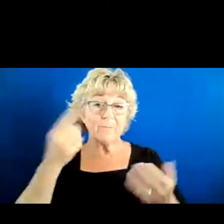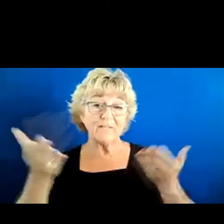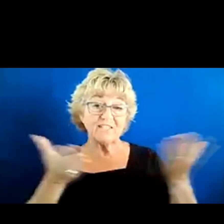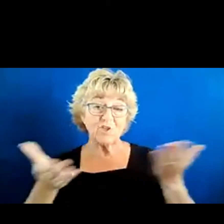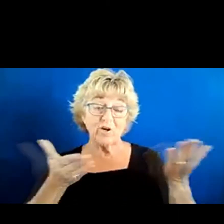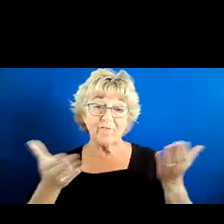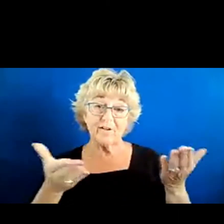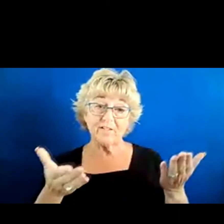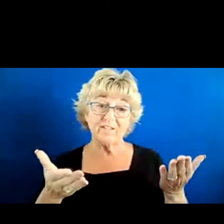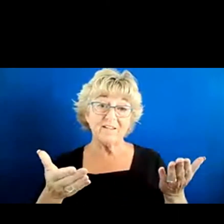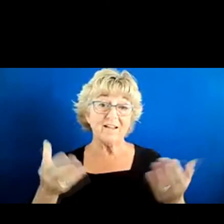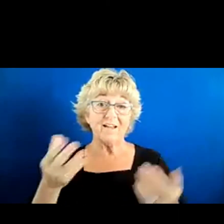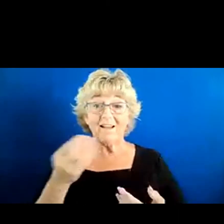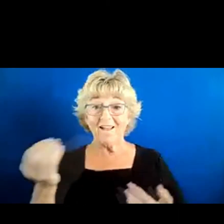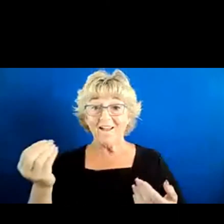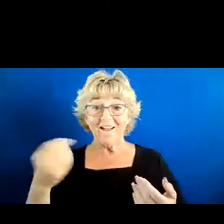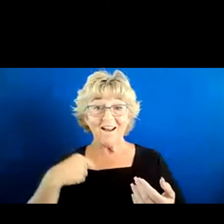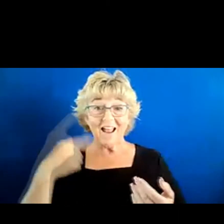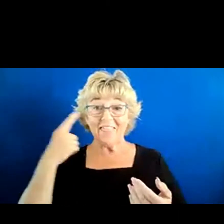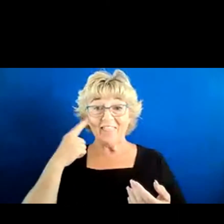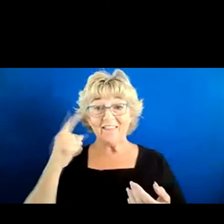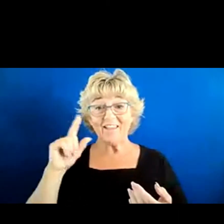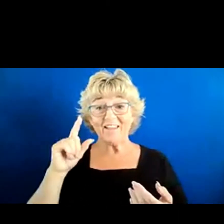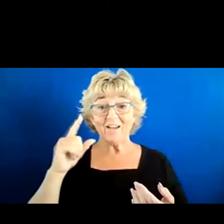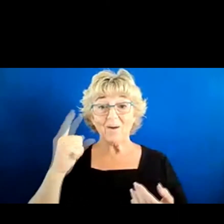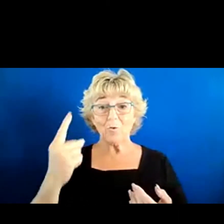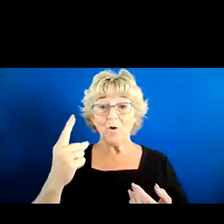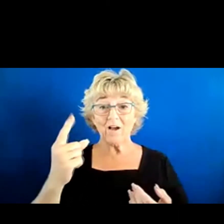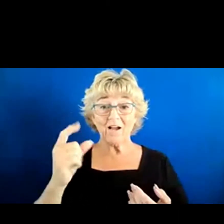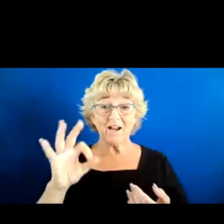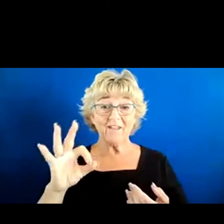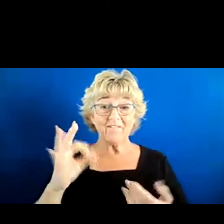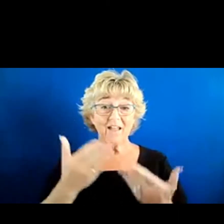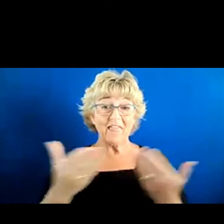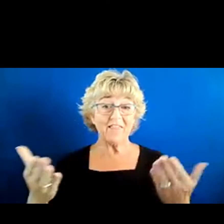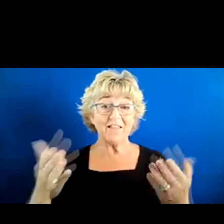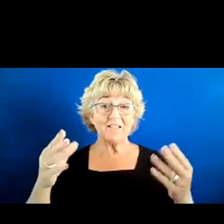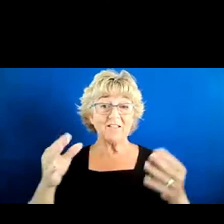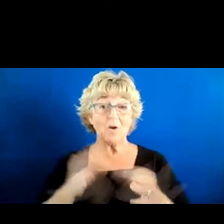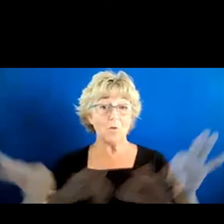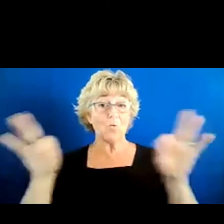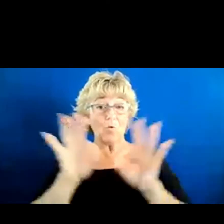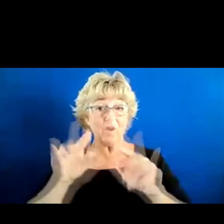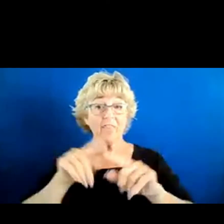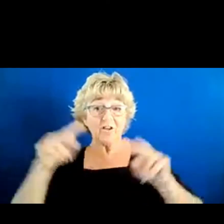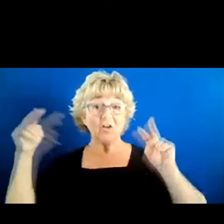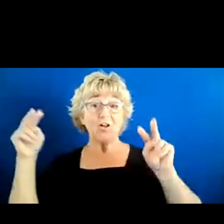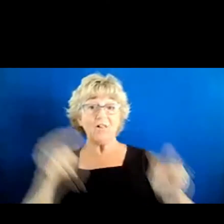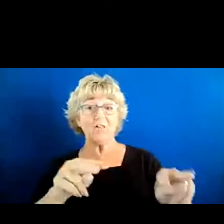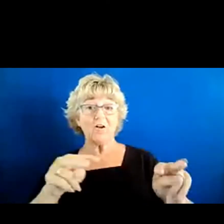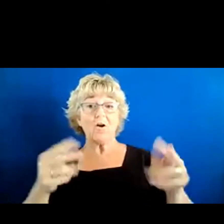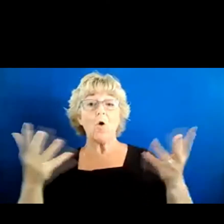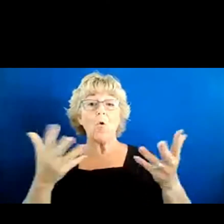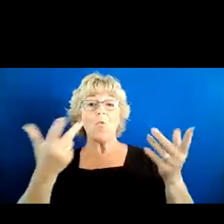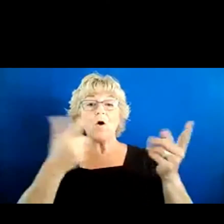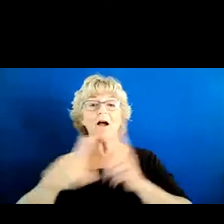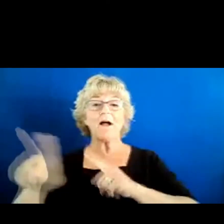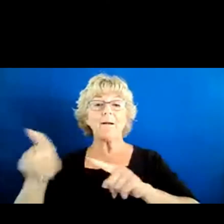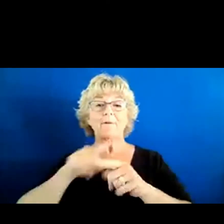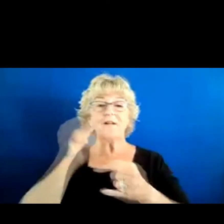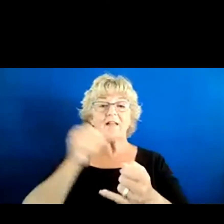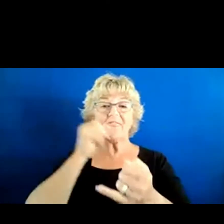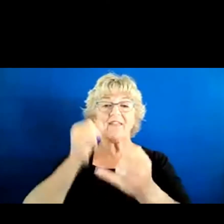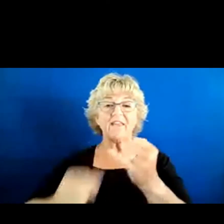And, you know, I think one of the things that's worth looking at is what happened at the end